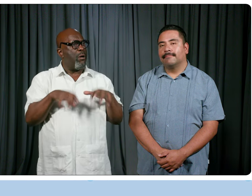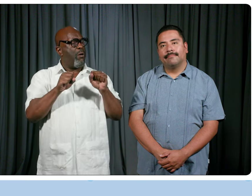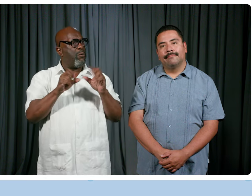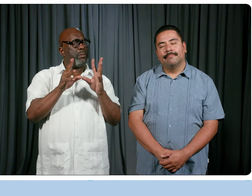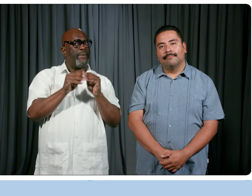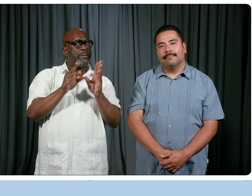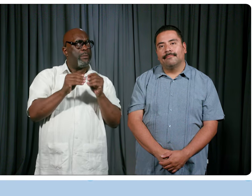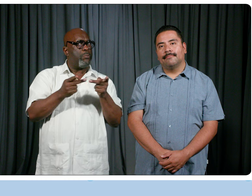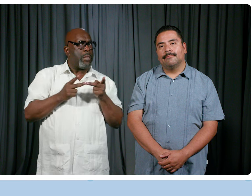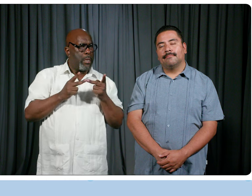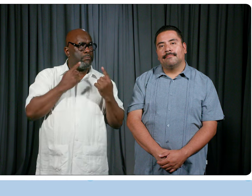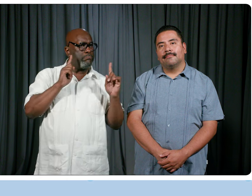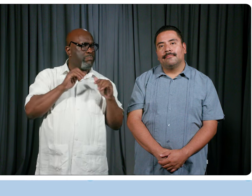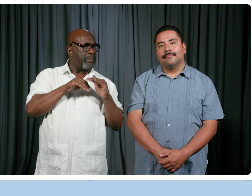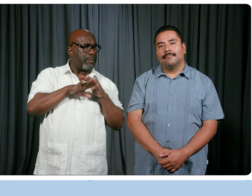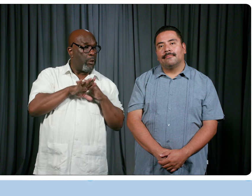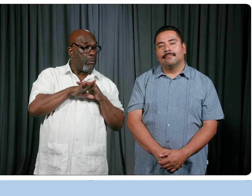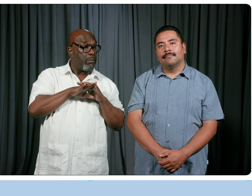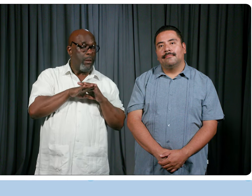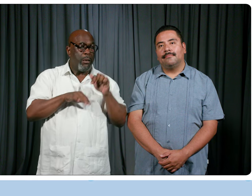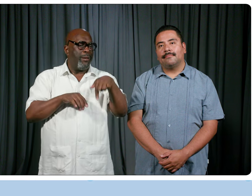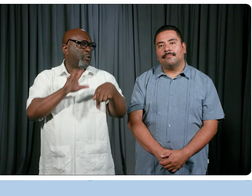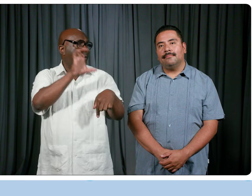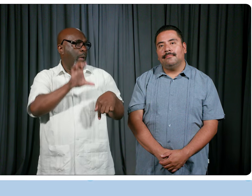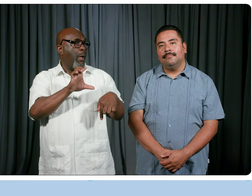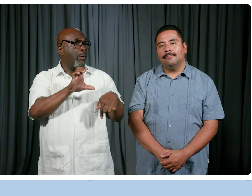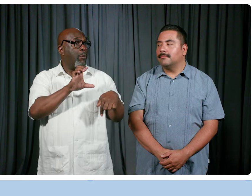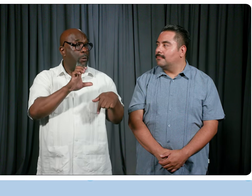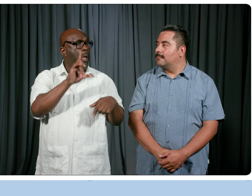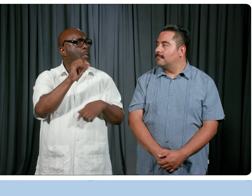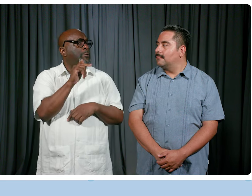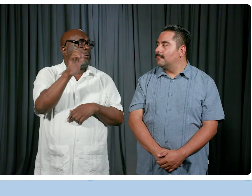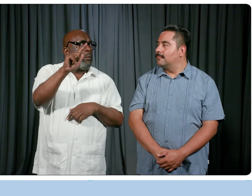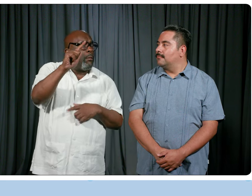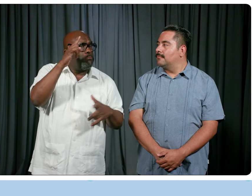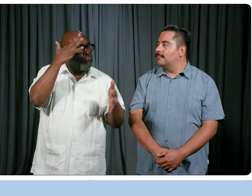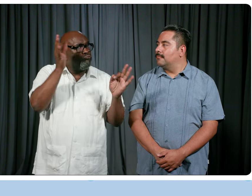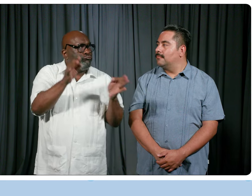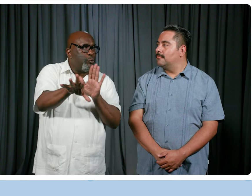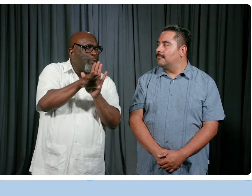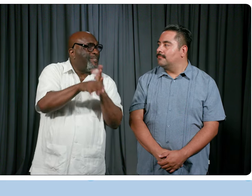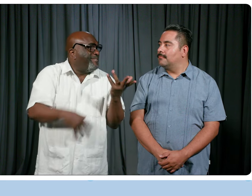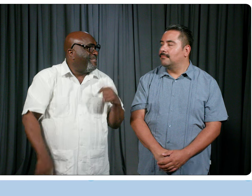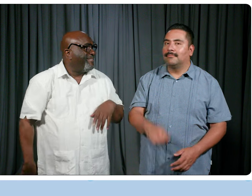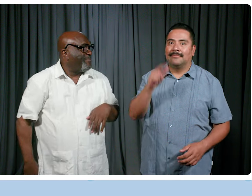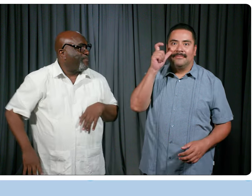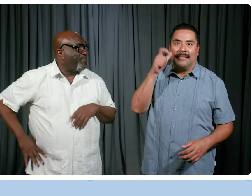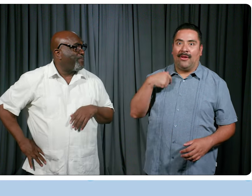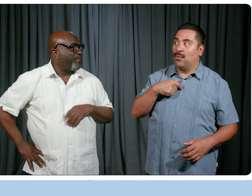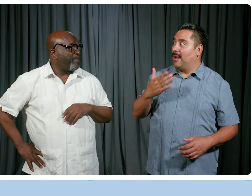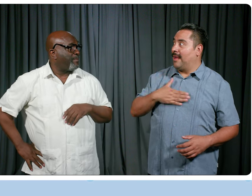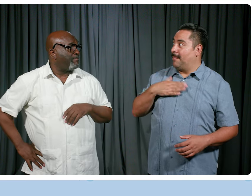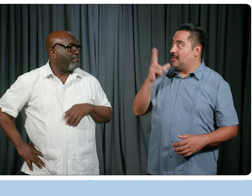convention someplace that is going to be accessible and achieve that, Chicago is kind of a logical choice for that. That's great. Well, we're definitely happy to hear